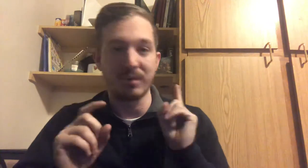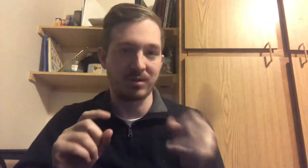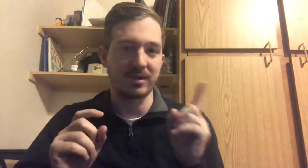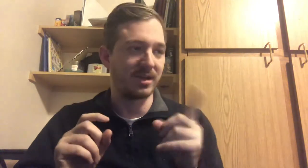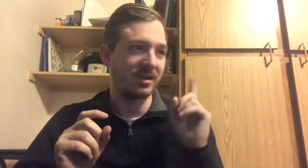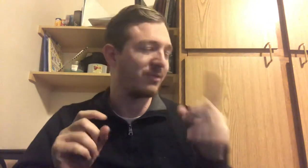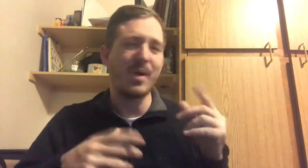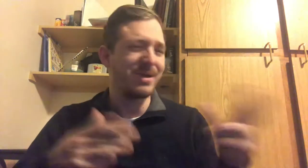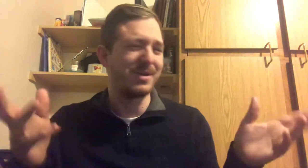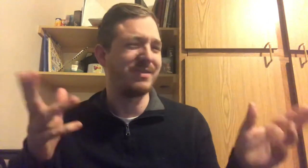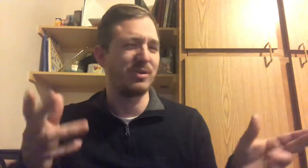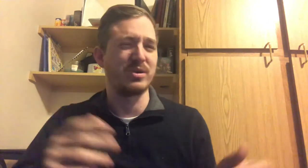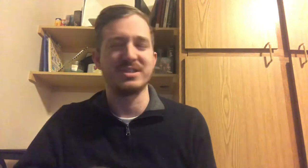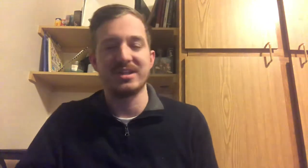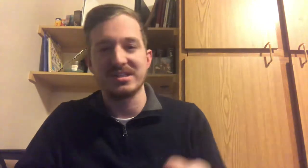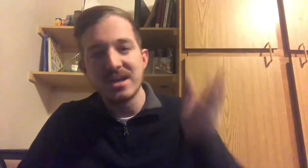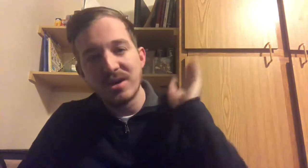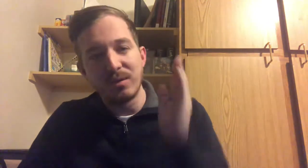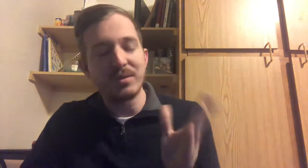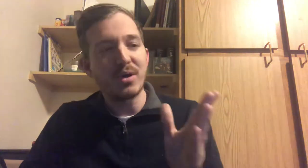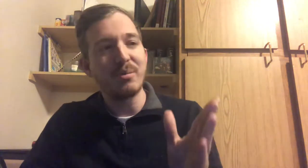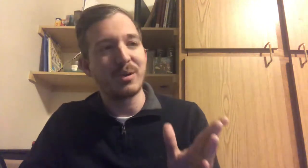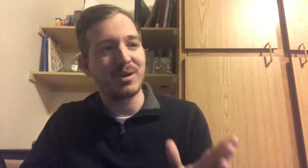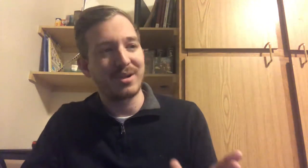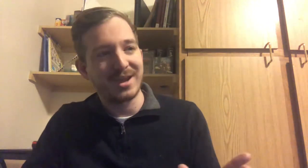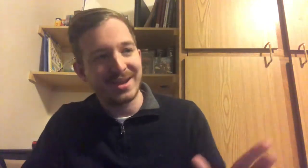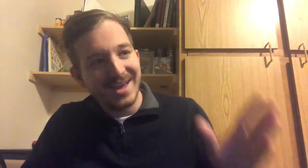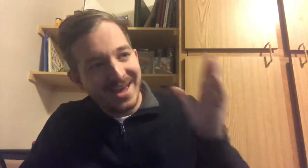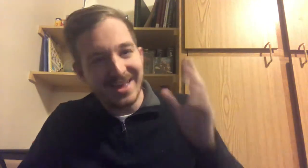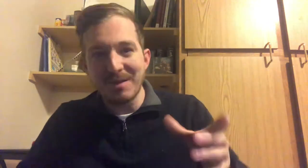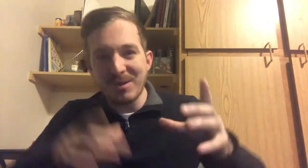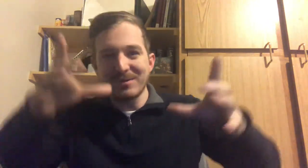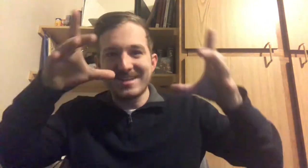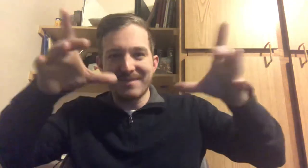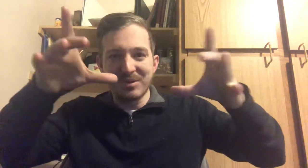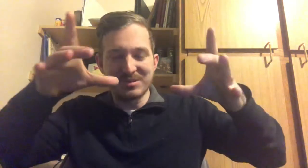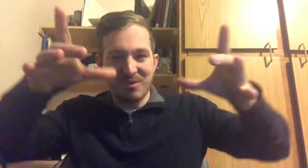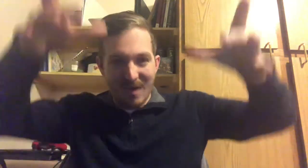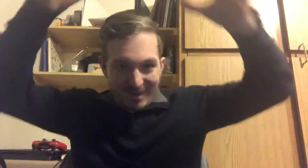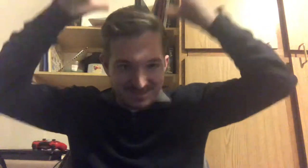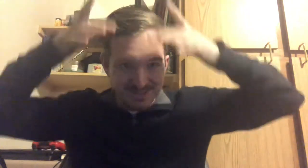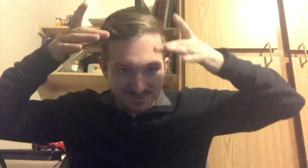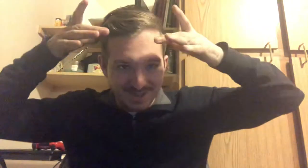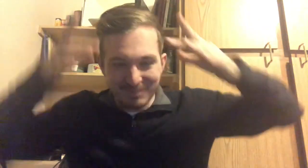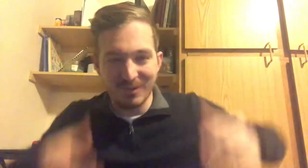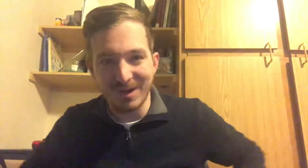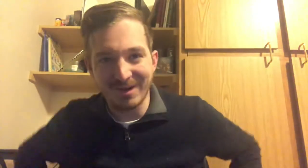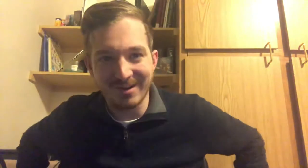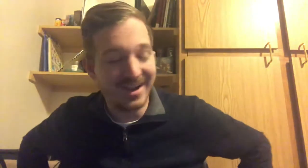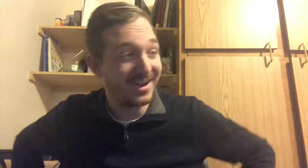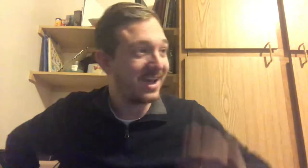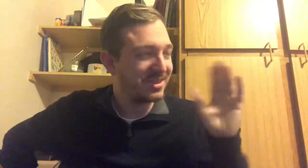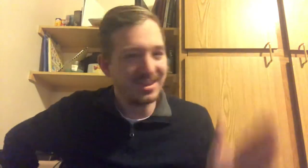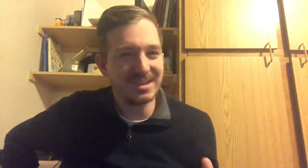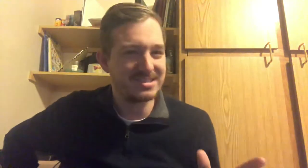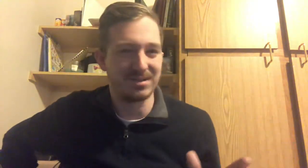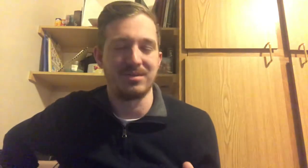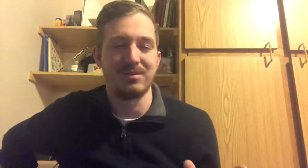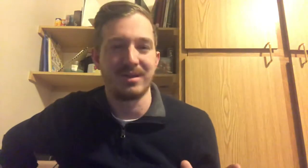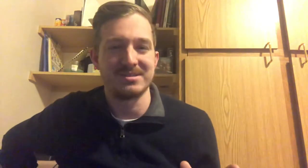Burger King, definitely, why am I even questioning this? We would go to Burger King, and they would always have those crowns that you could, like, put on your head. I think they still do those